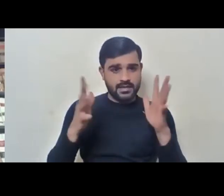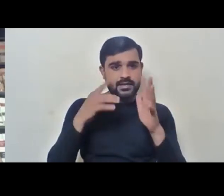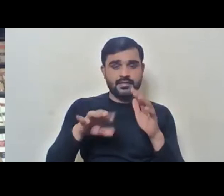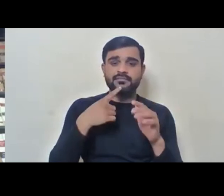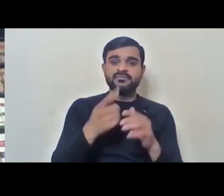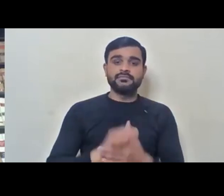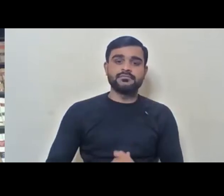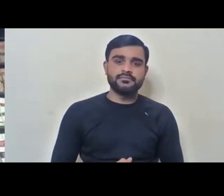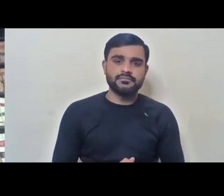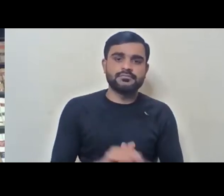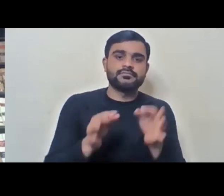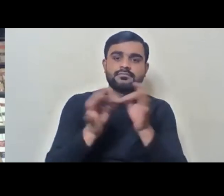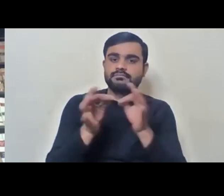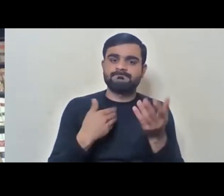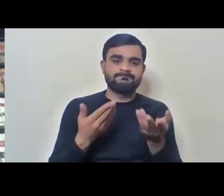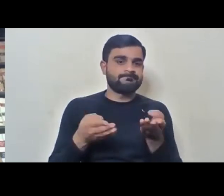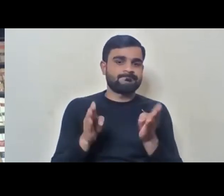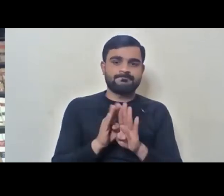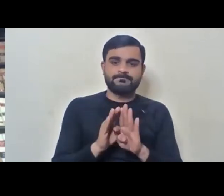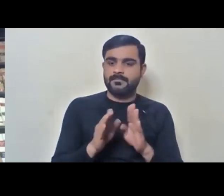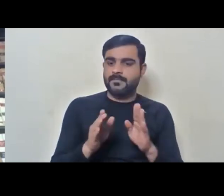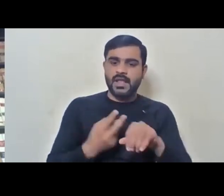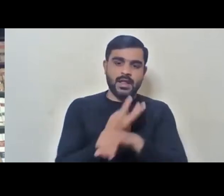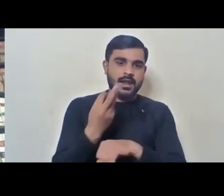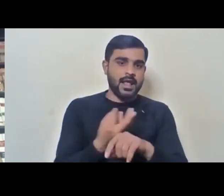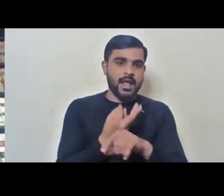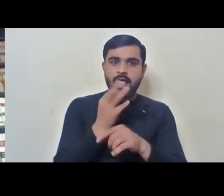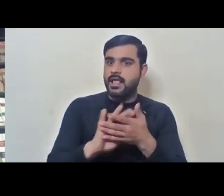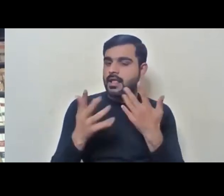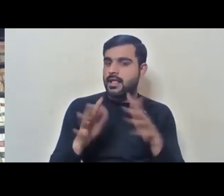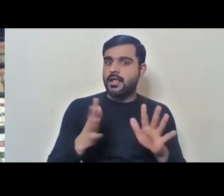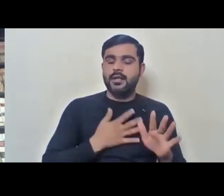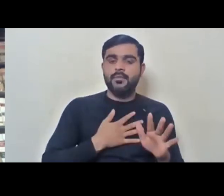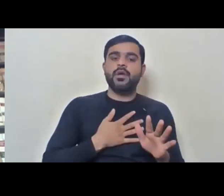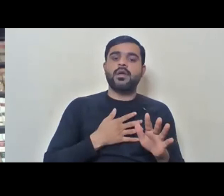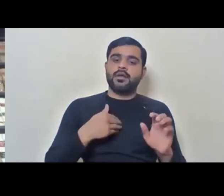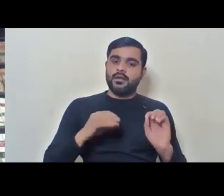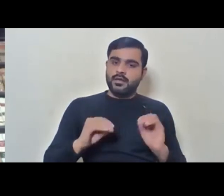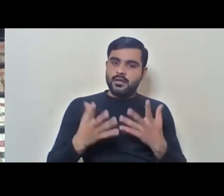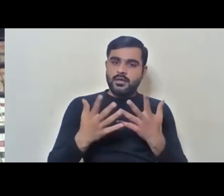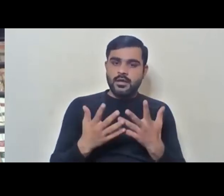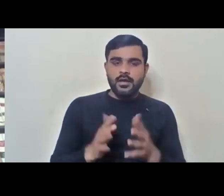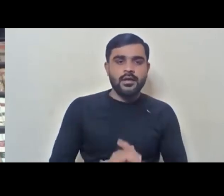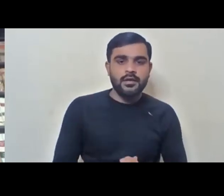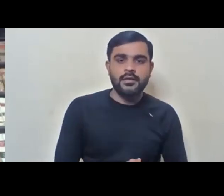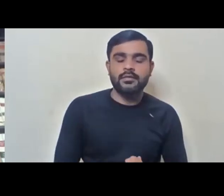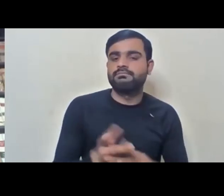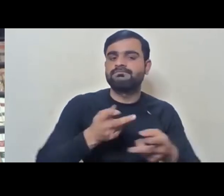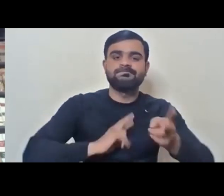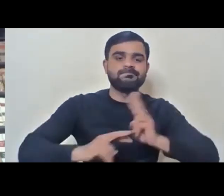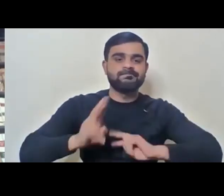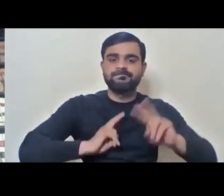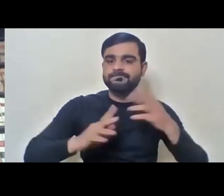kind of end here, it's been almost half an hour, and maybe we'd like to take any responses or